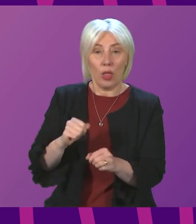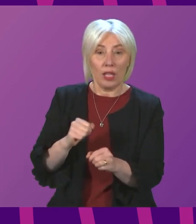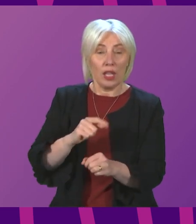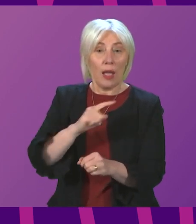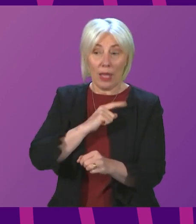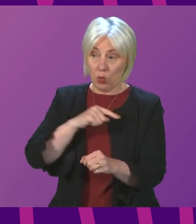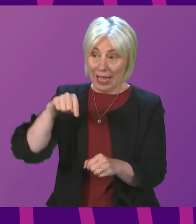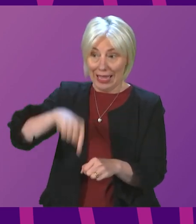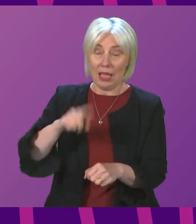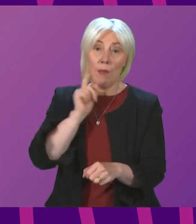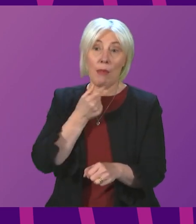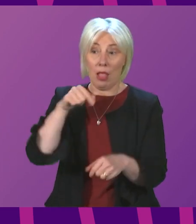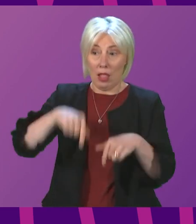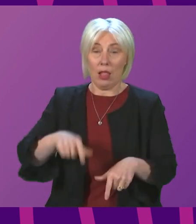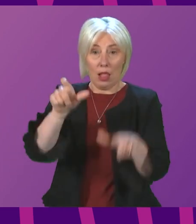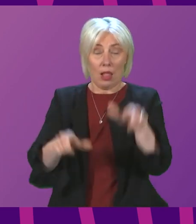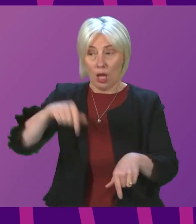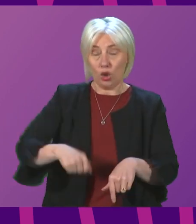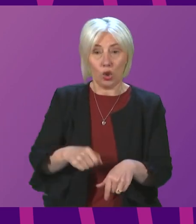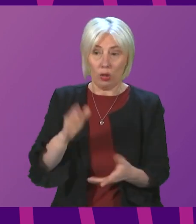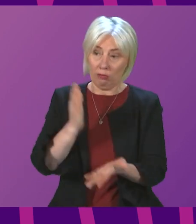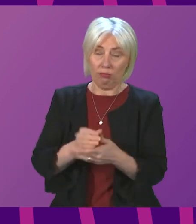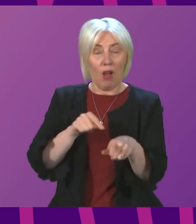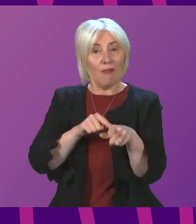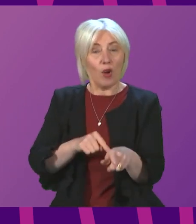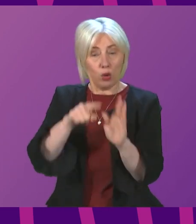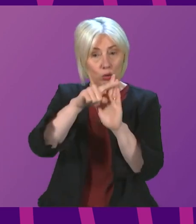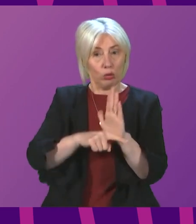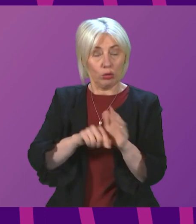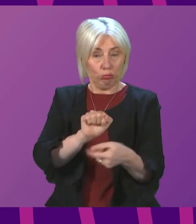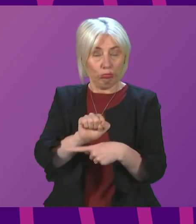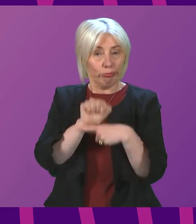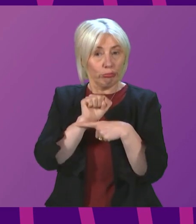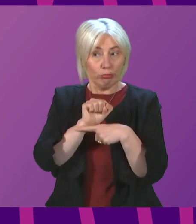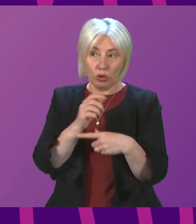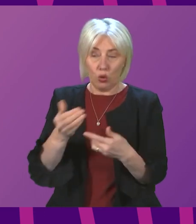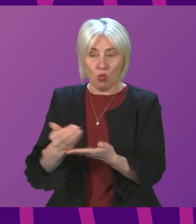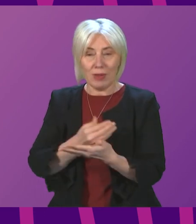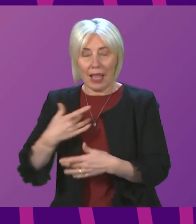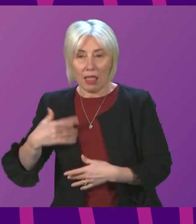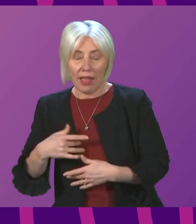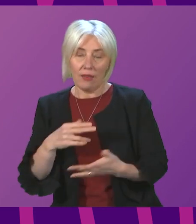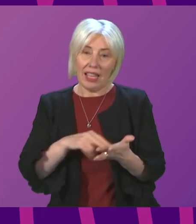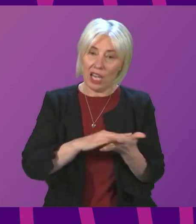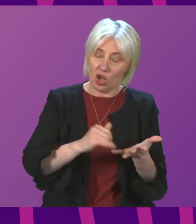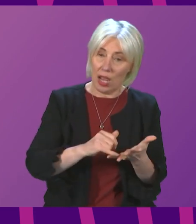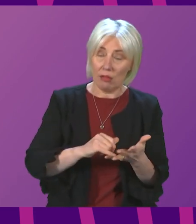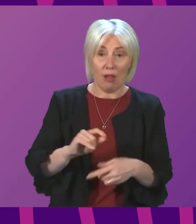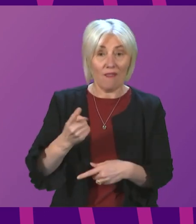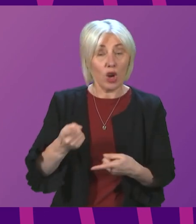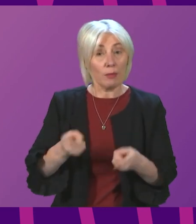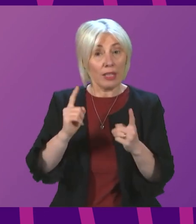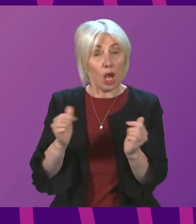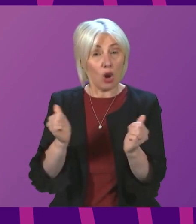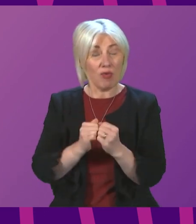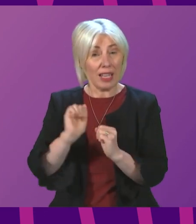Scotland stuck with the necessary restrictions put in place to protect lives and the NHS. Does the First Minister agree with me that